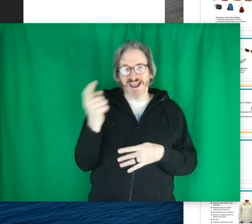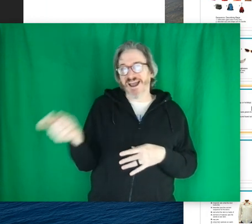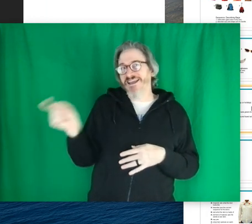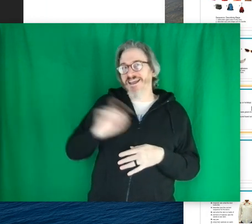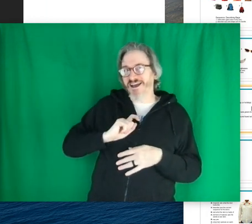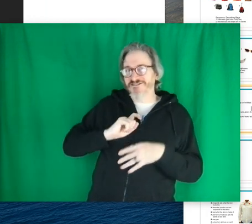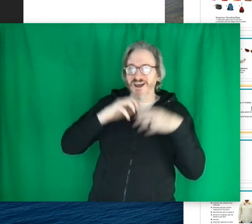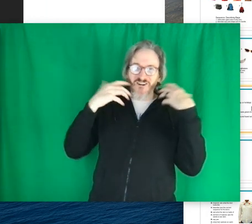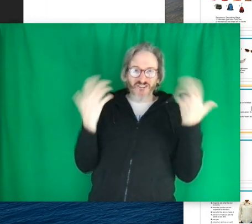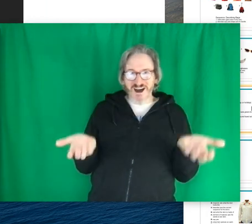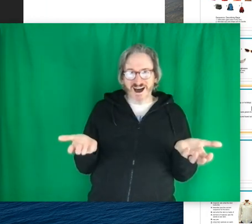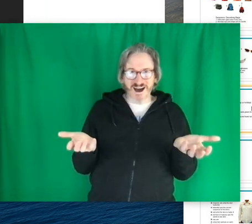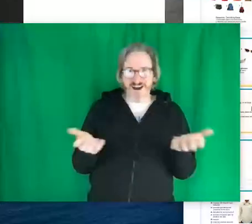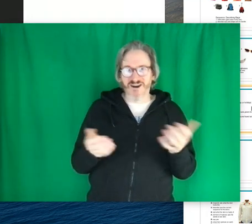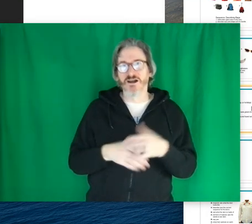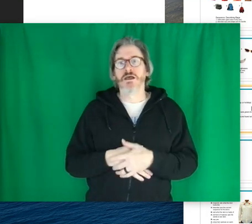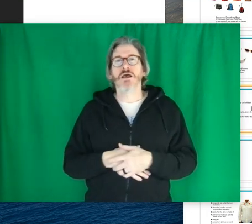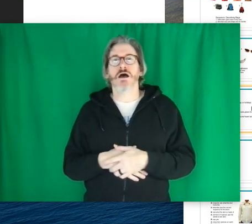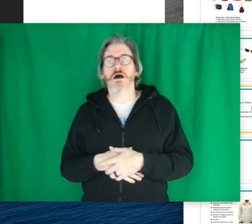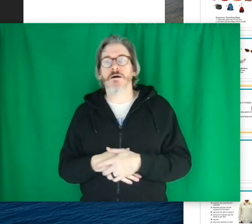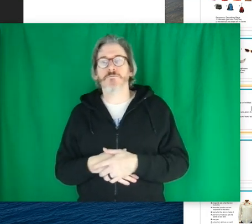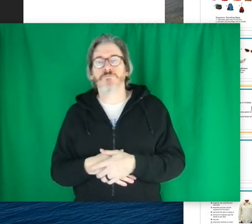Valentine's Day. Gift. Whoa. Oh.